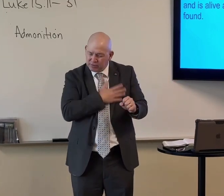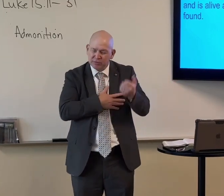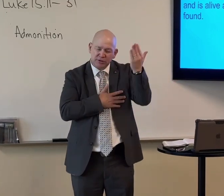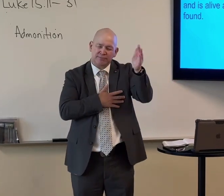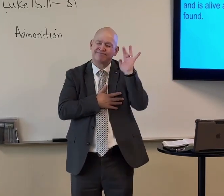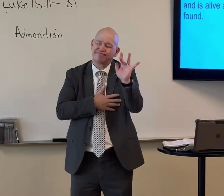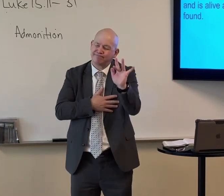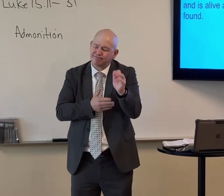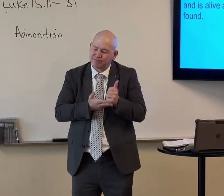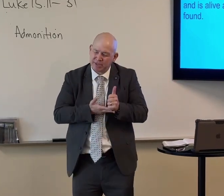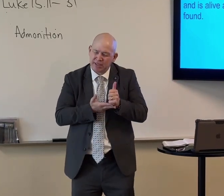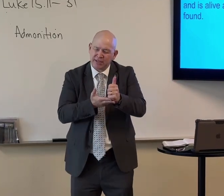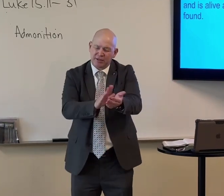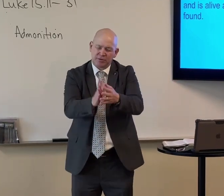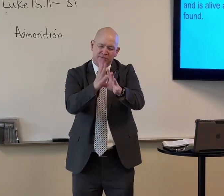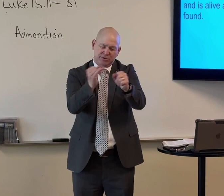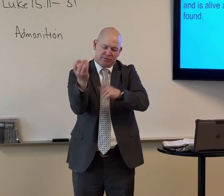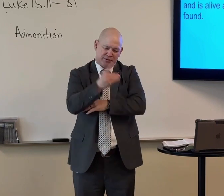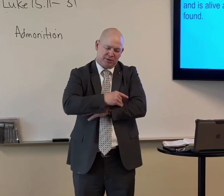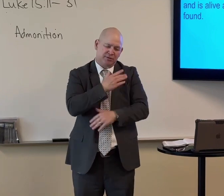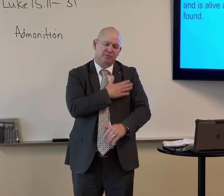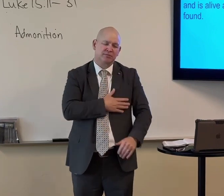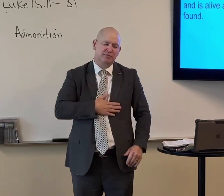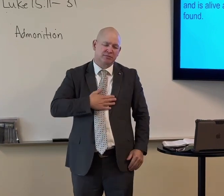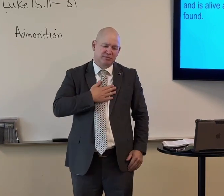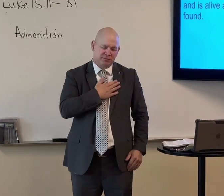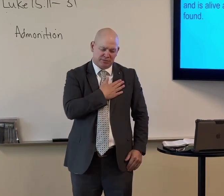For those who are not yet saved. Lord. pray you'd work in their hearts today. Please.